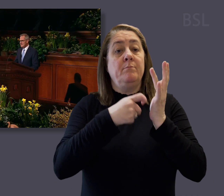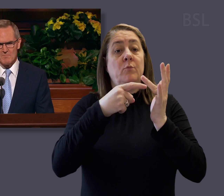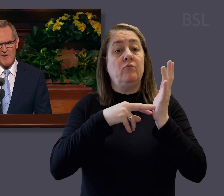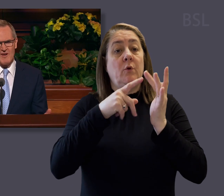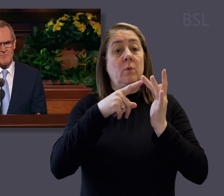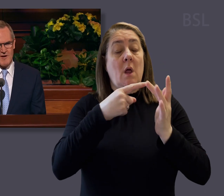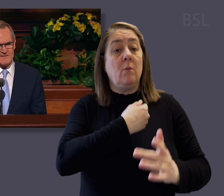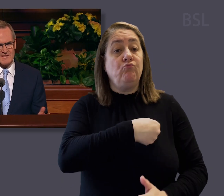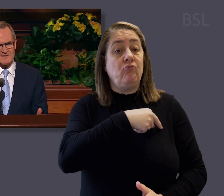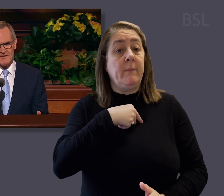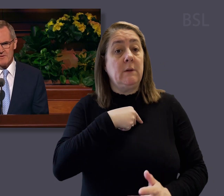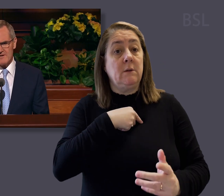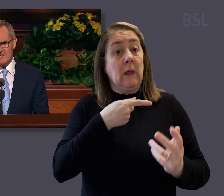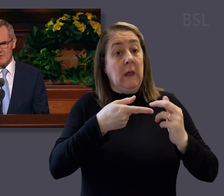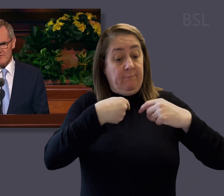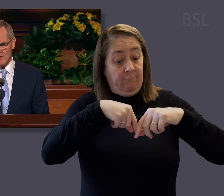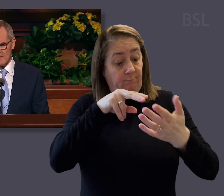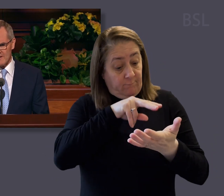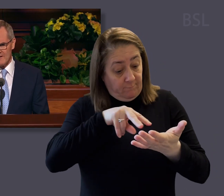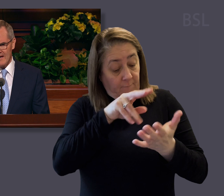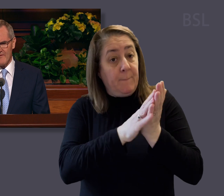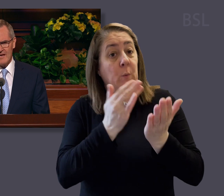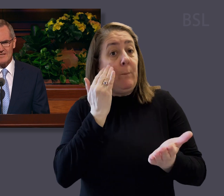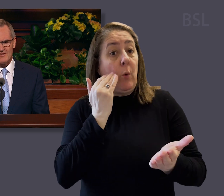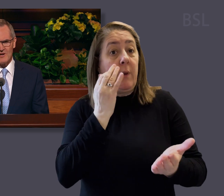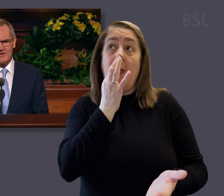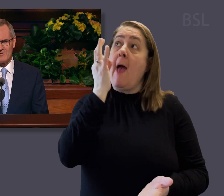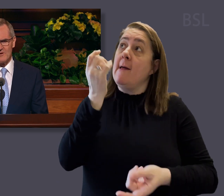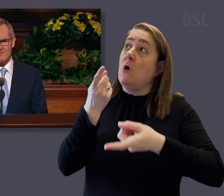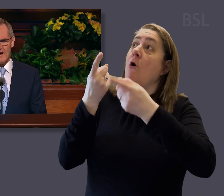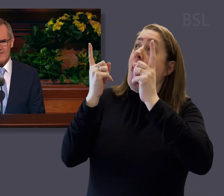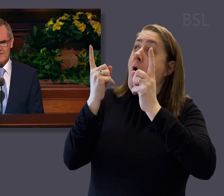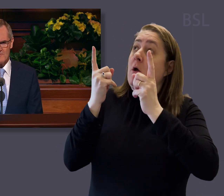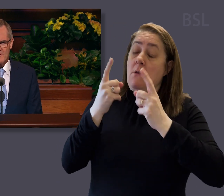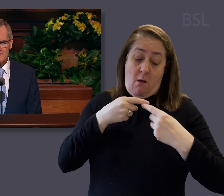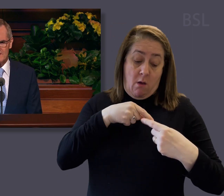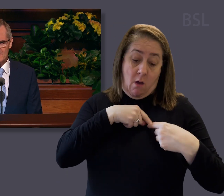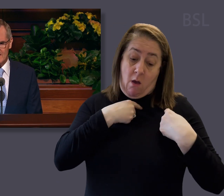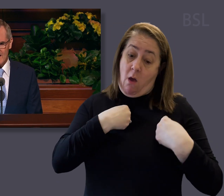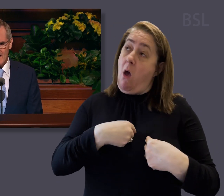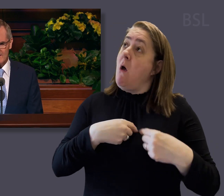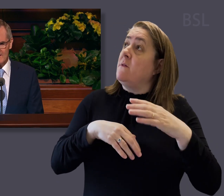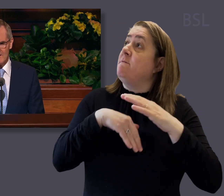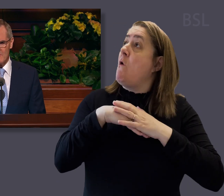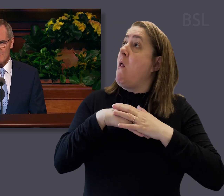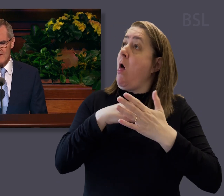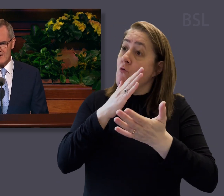Moroni promises that if we read the Book of Mormon and then ask God the Eternal Father with a sincere heart, with real